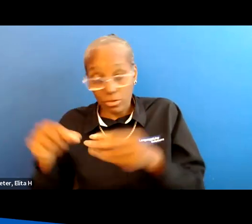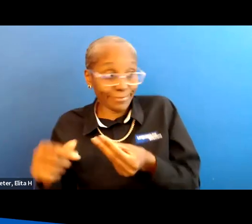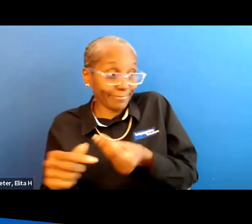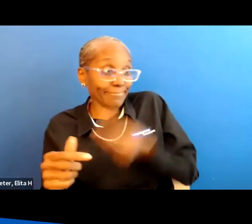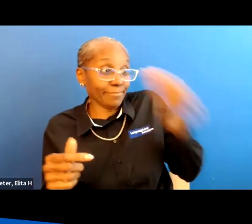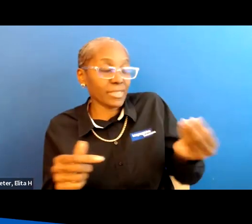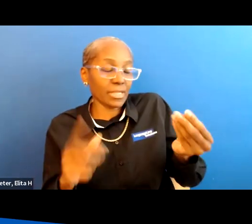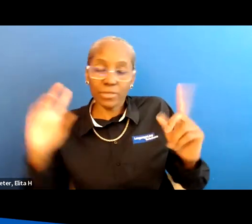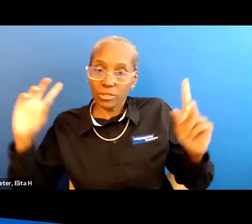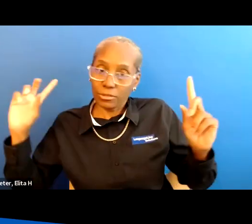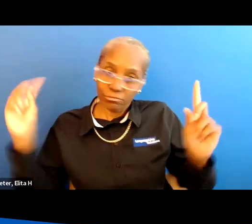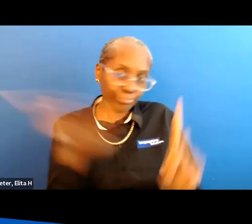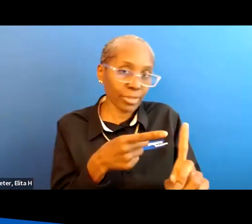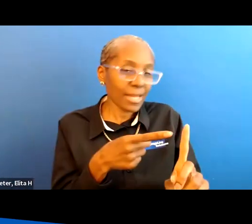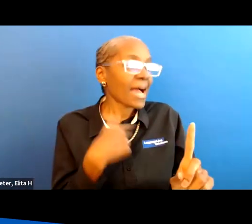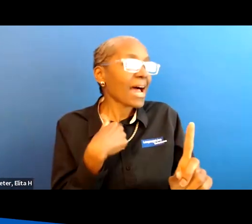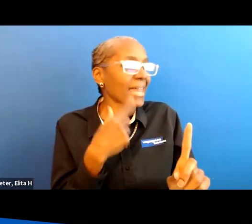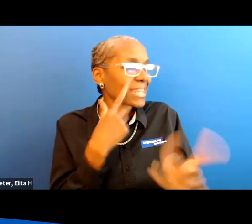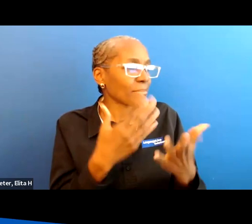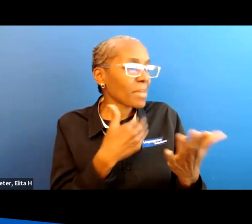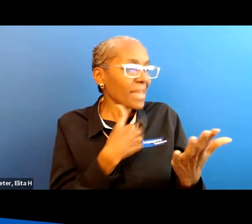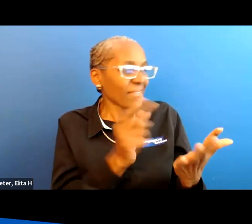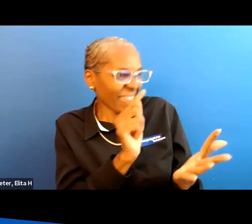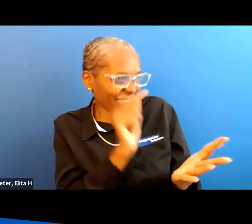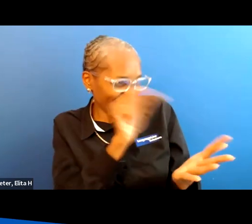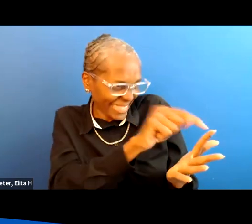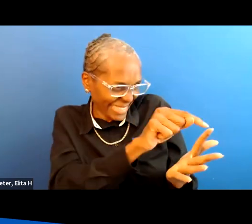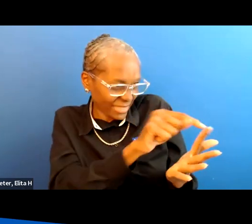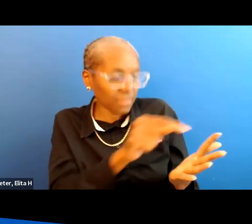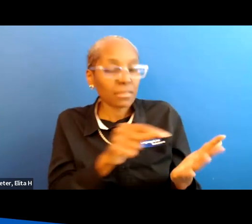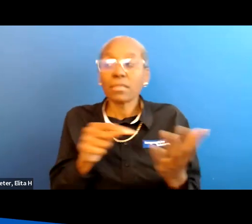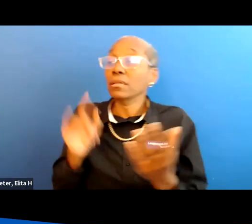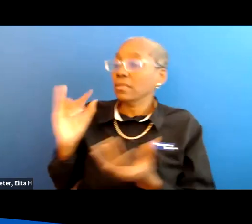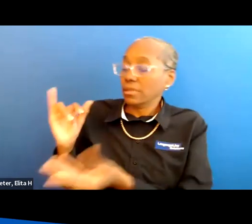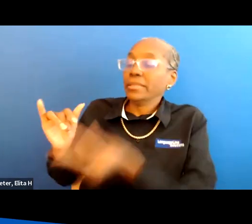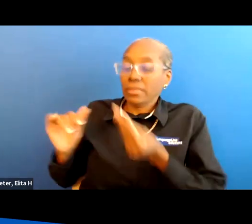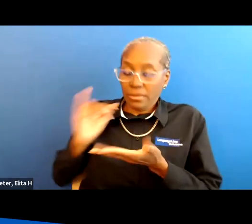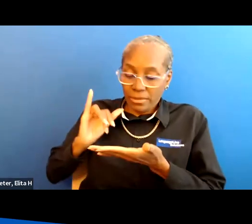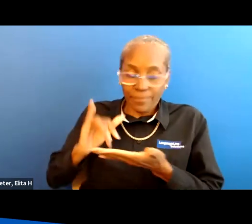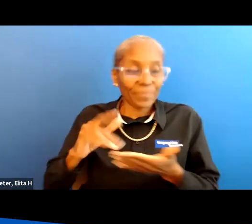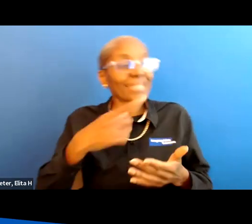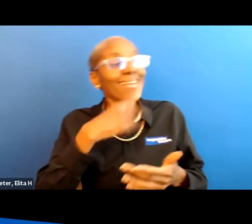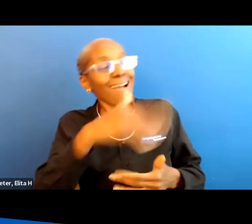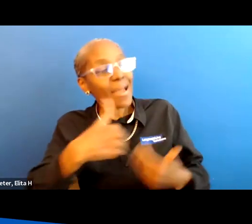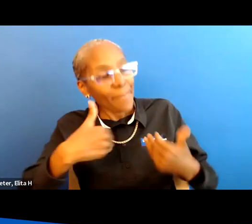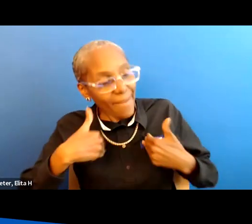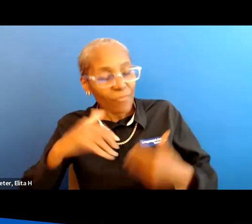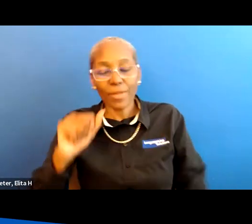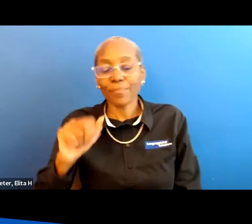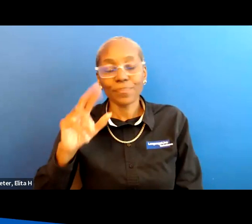can cut right to the chase and say i think i might be having this keep breathing bringing up i'm having autonomic